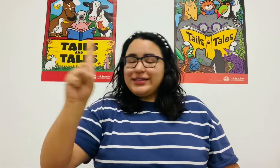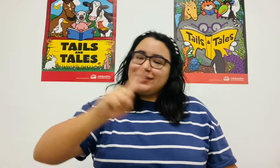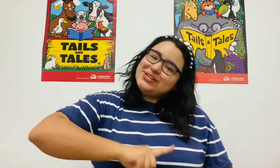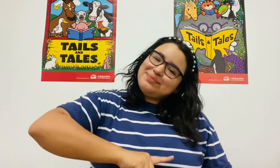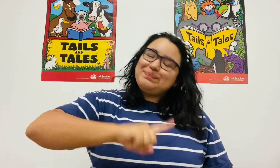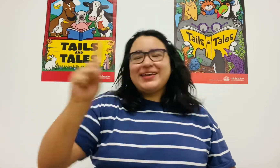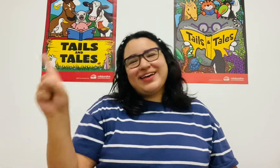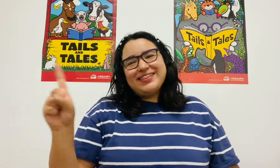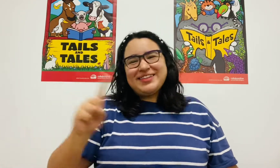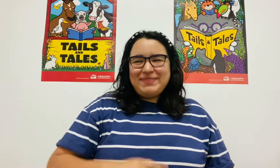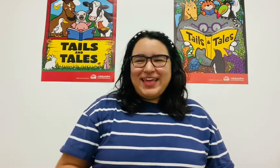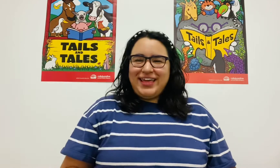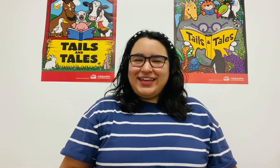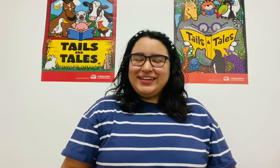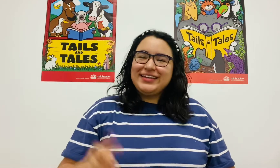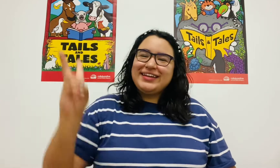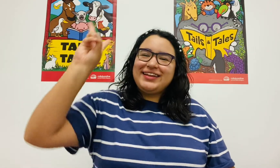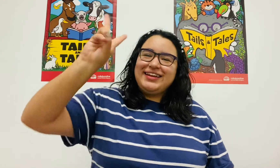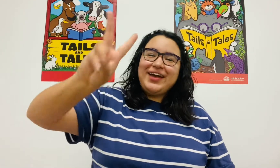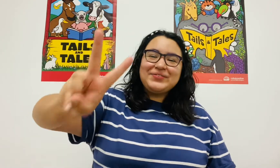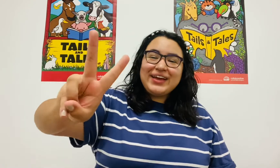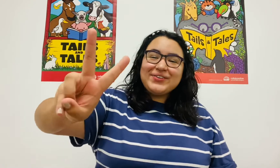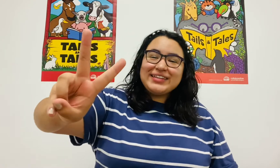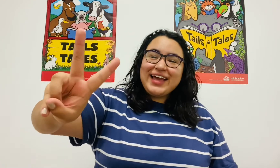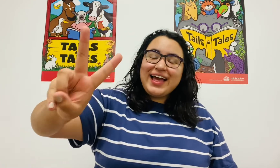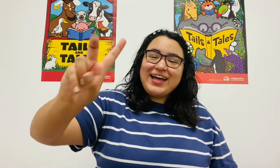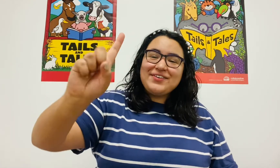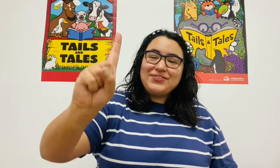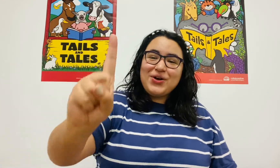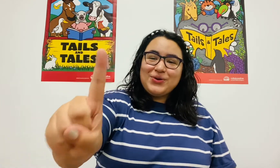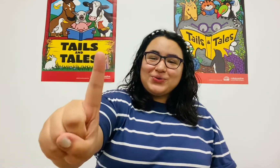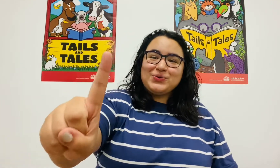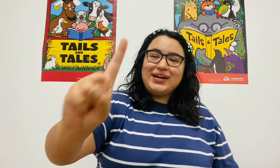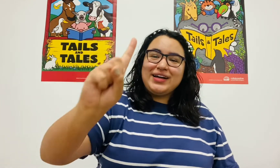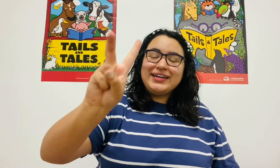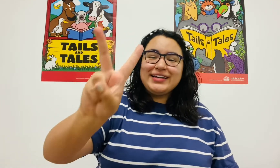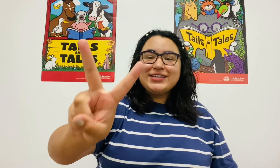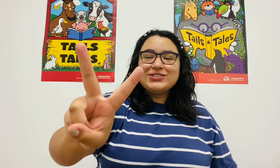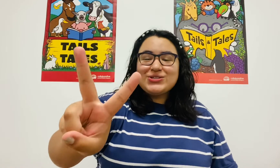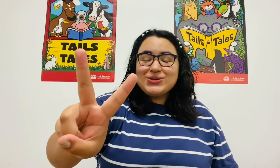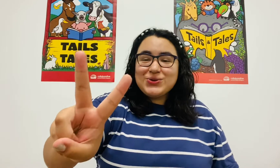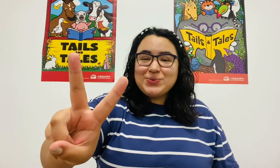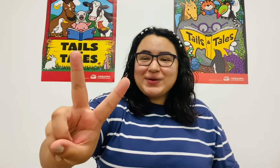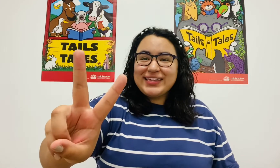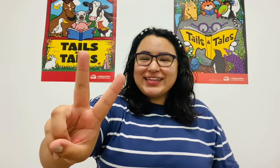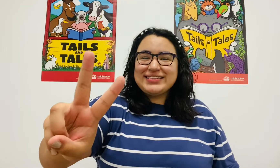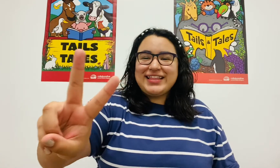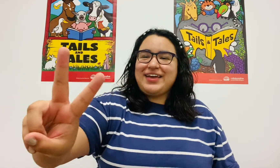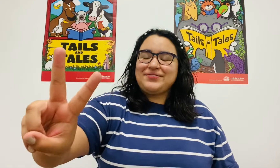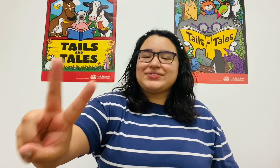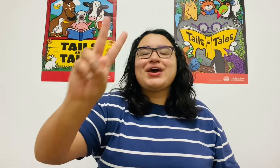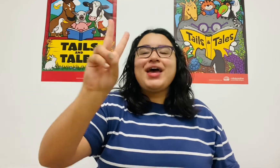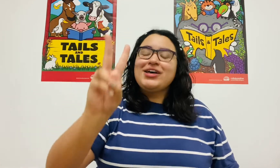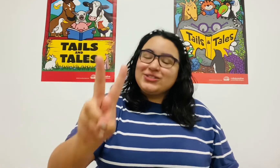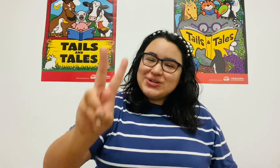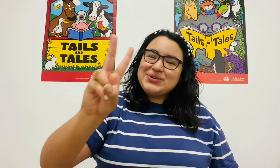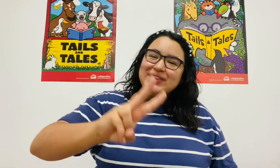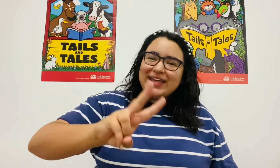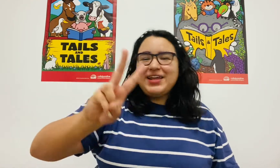jumping on the bed. Now we only have two little